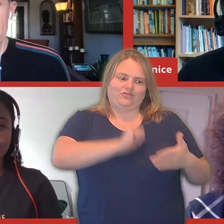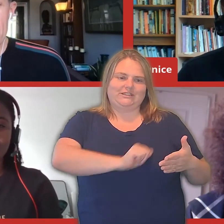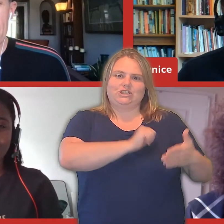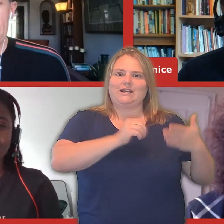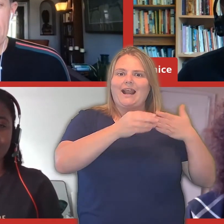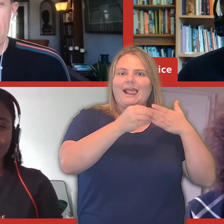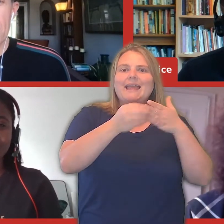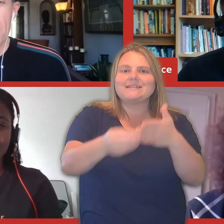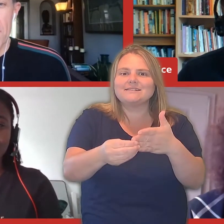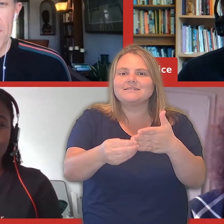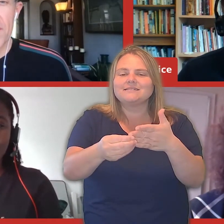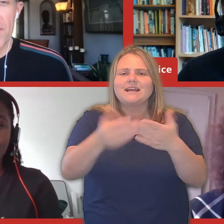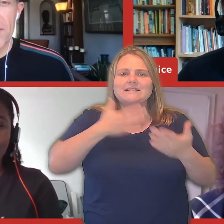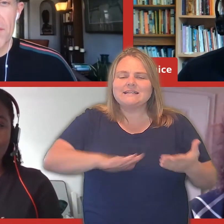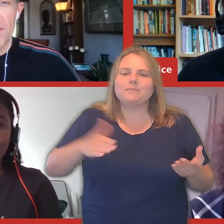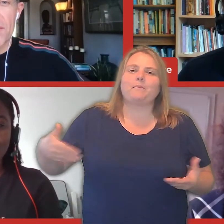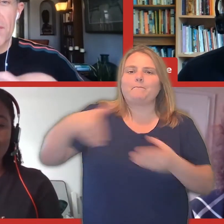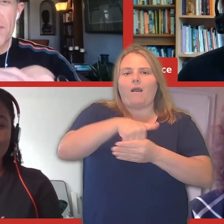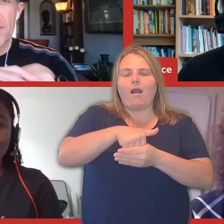So inspirational.